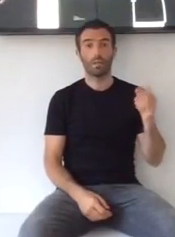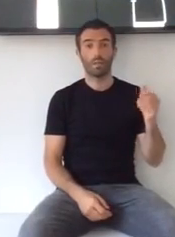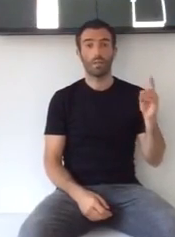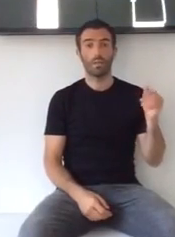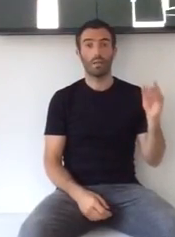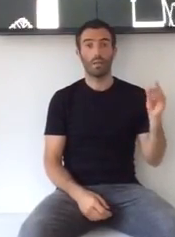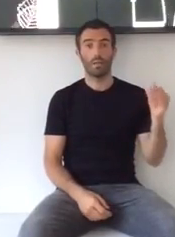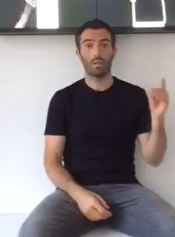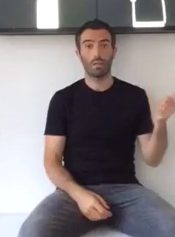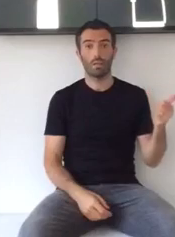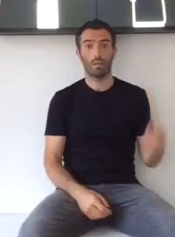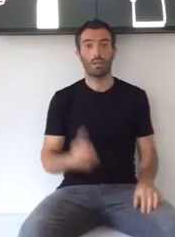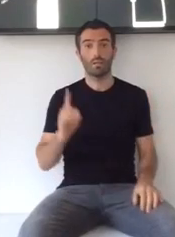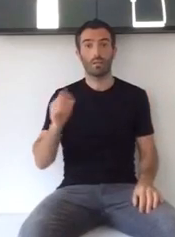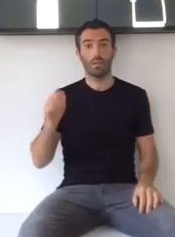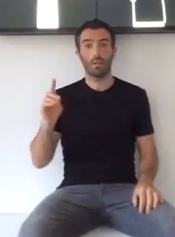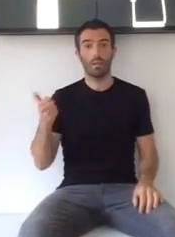yeah